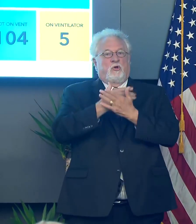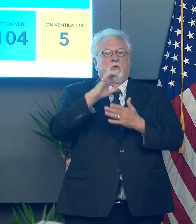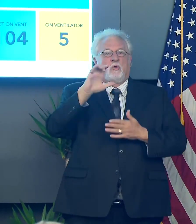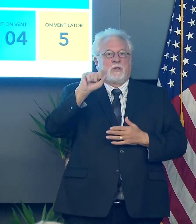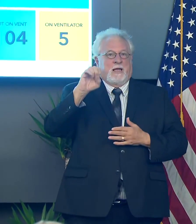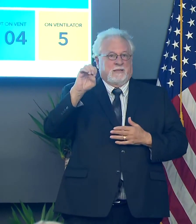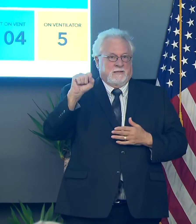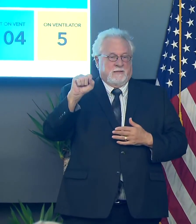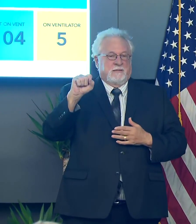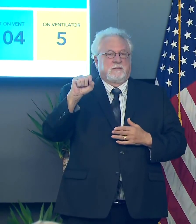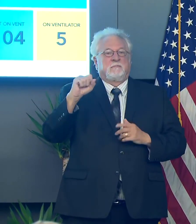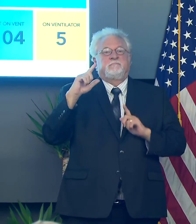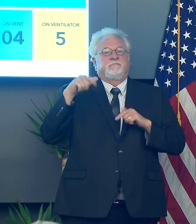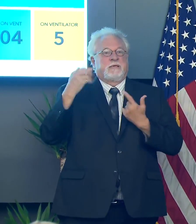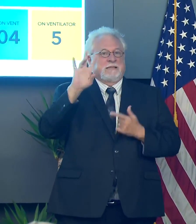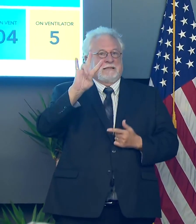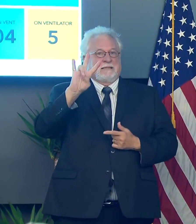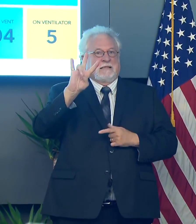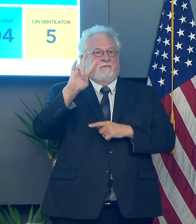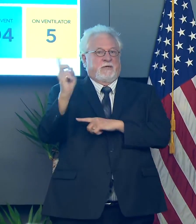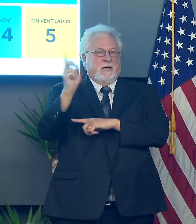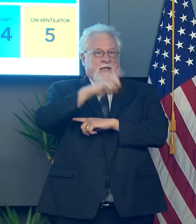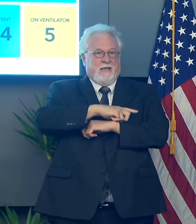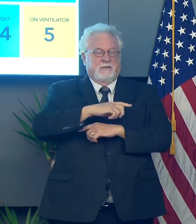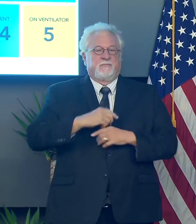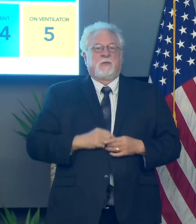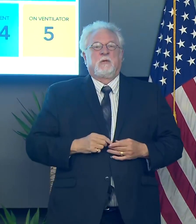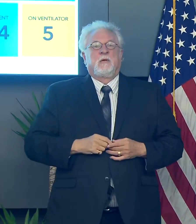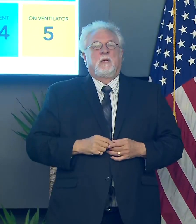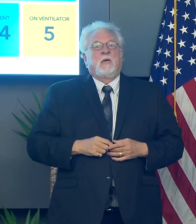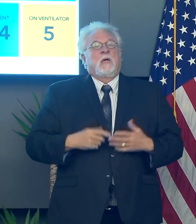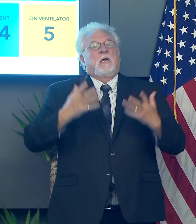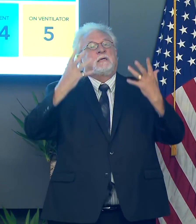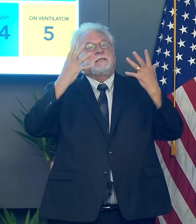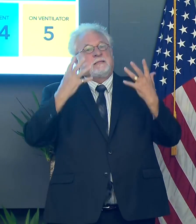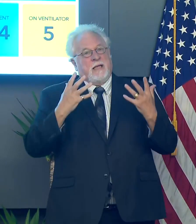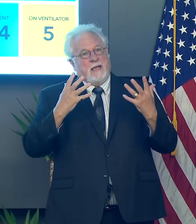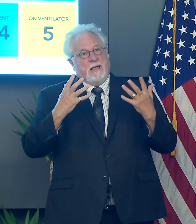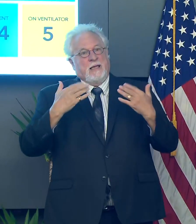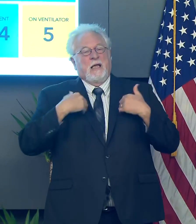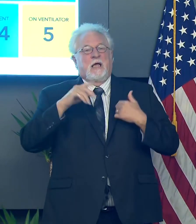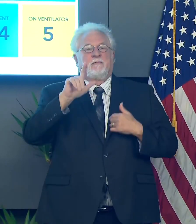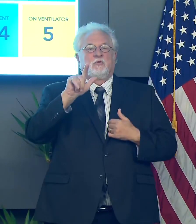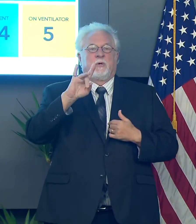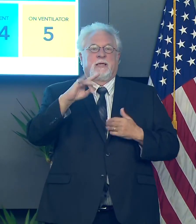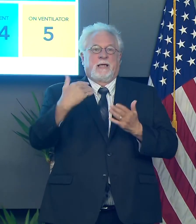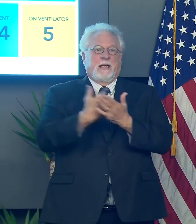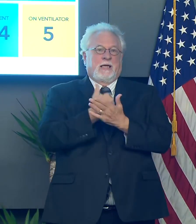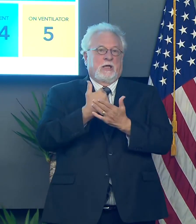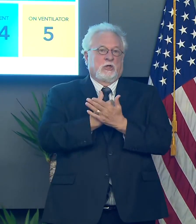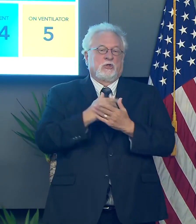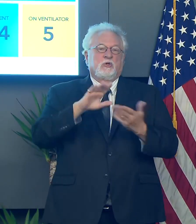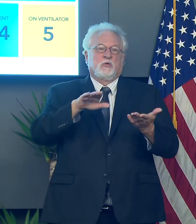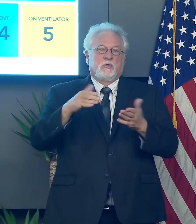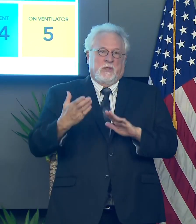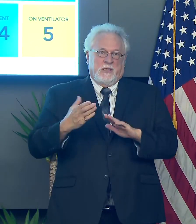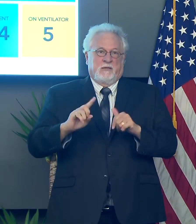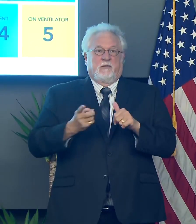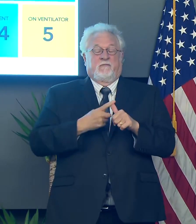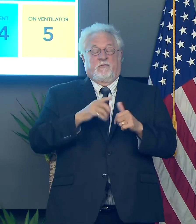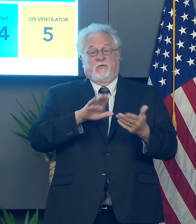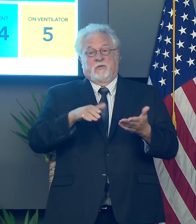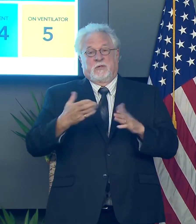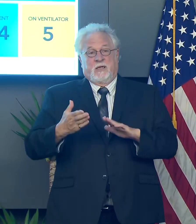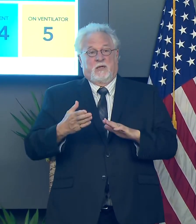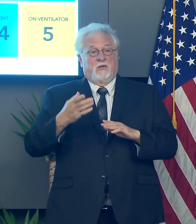over the past seven days. Sadly, we have 28 new deaths to report, including the first death